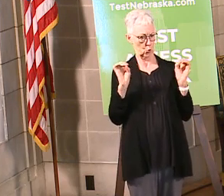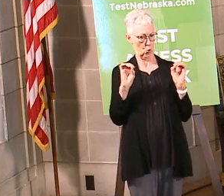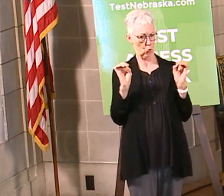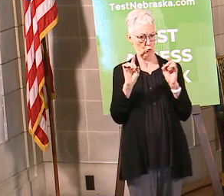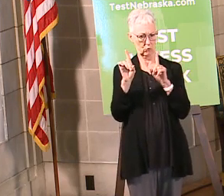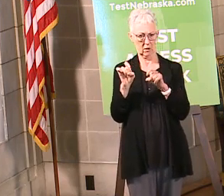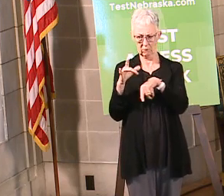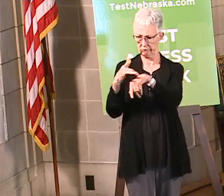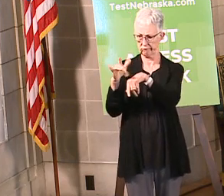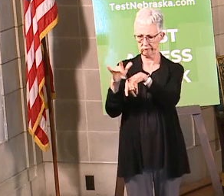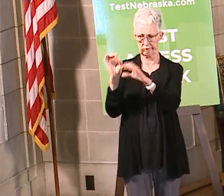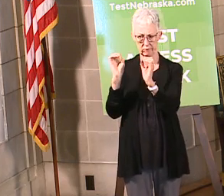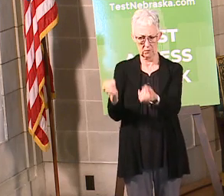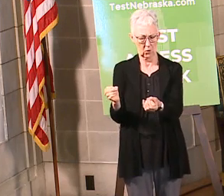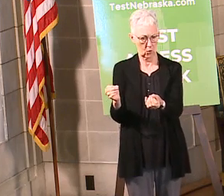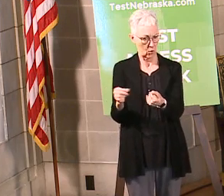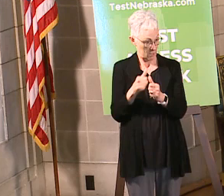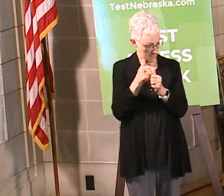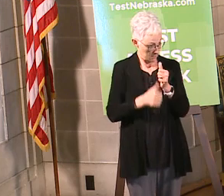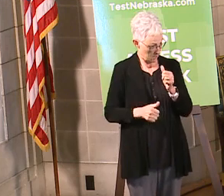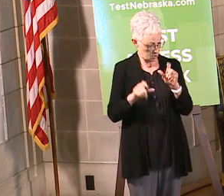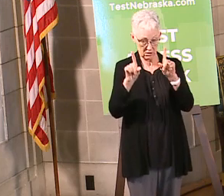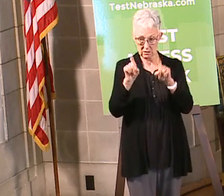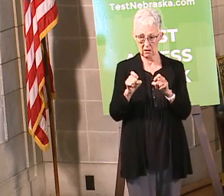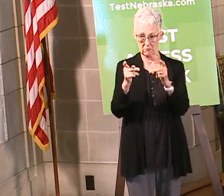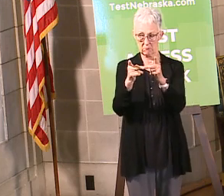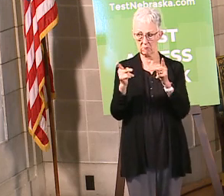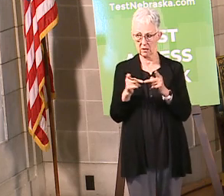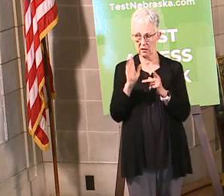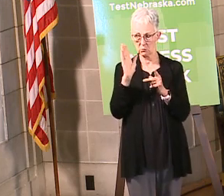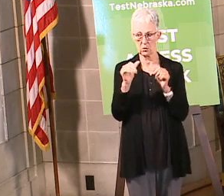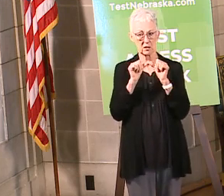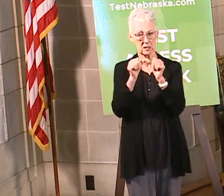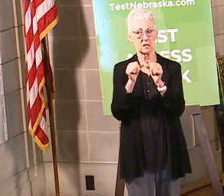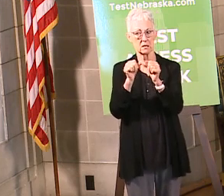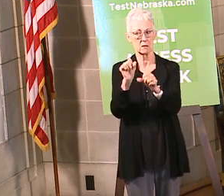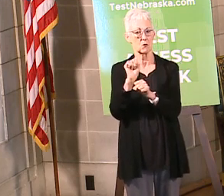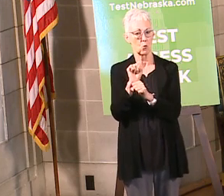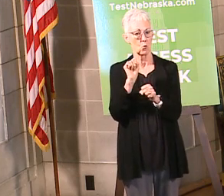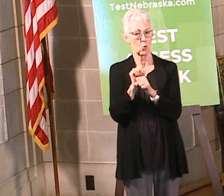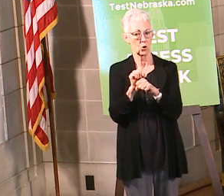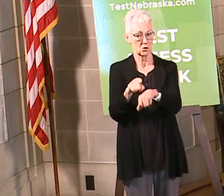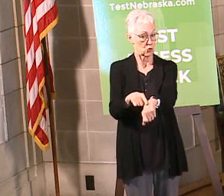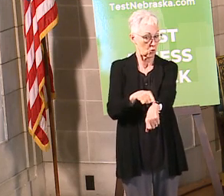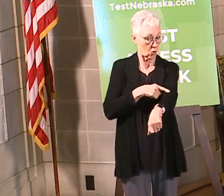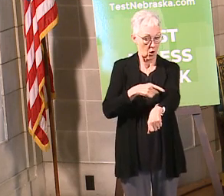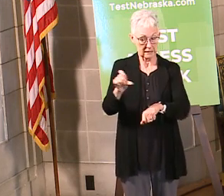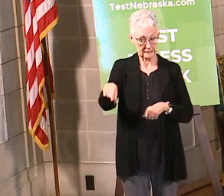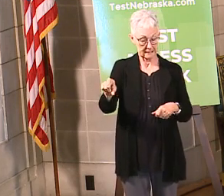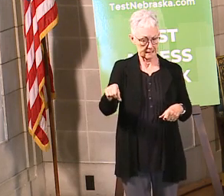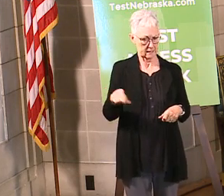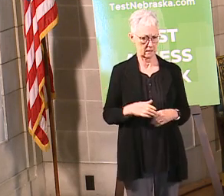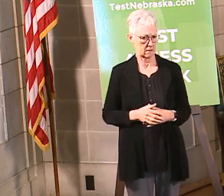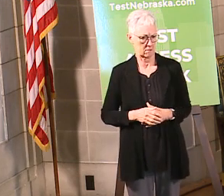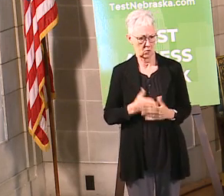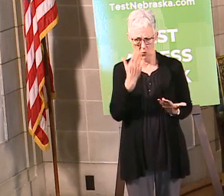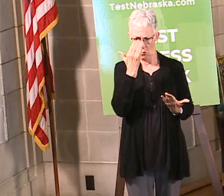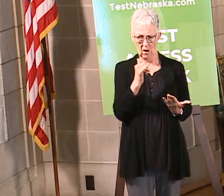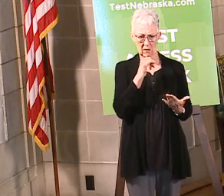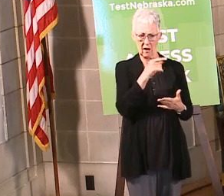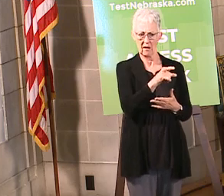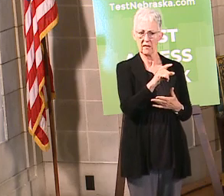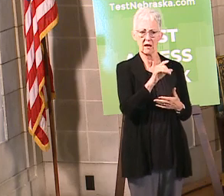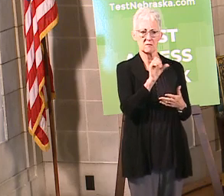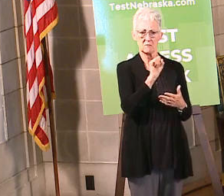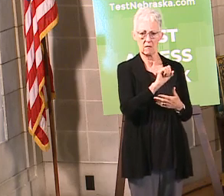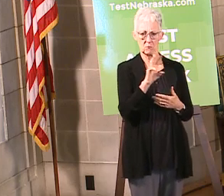testing station going to stay in operation as long as there are tests conducting that community? If so, why wouldn't scheduling software give options for future